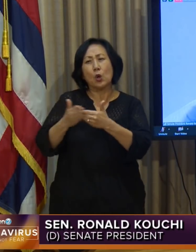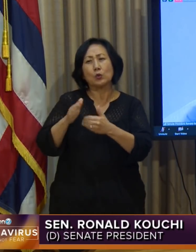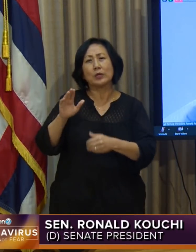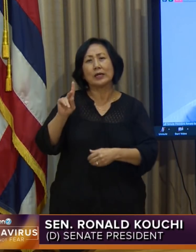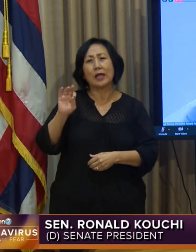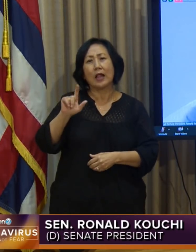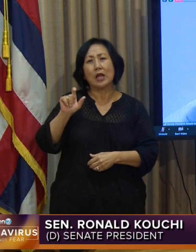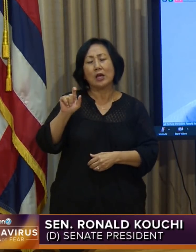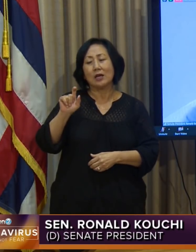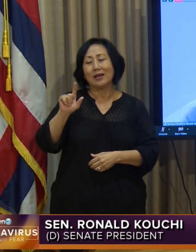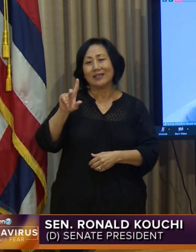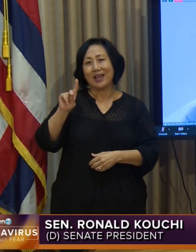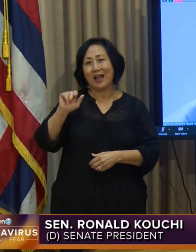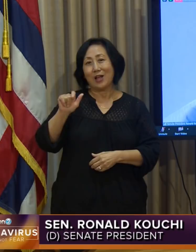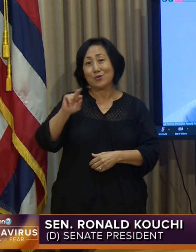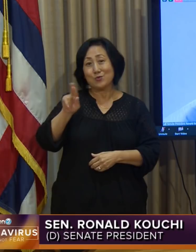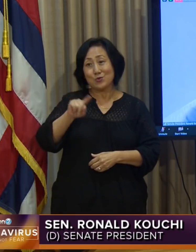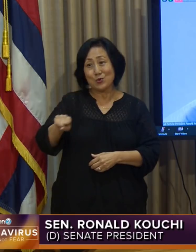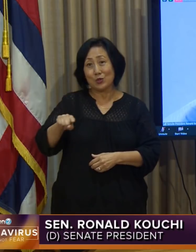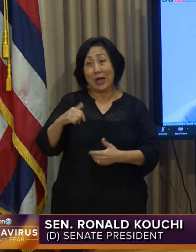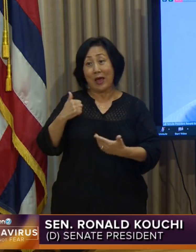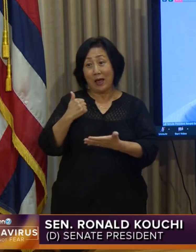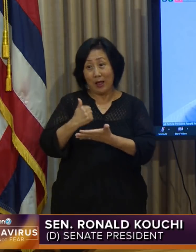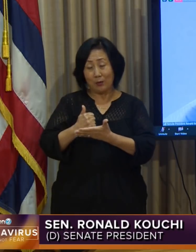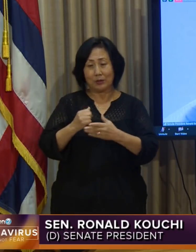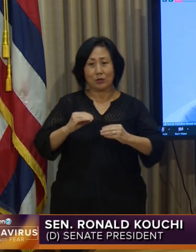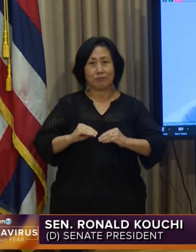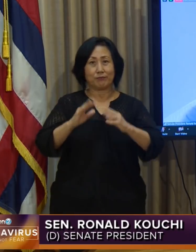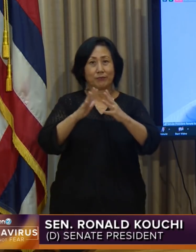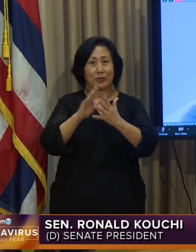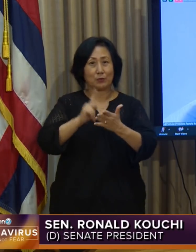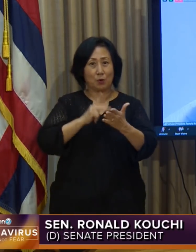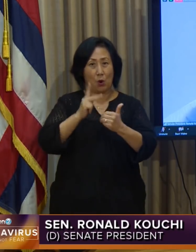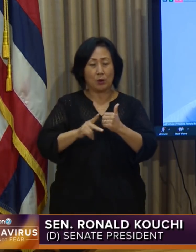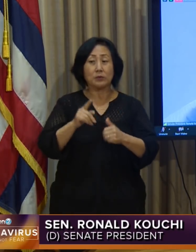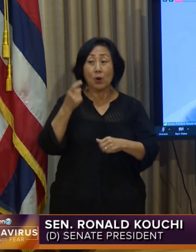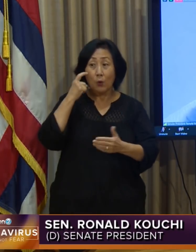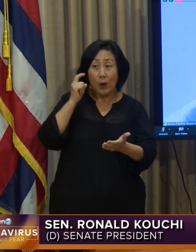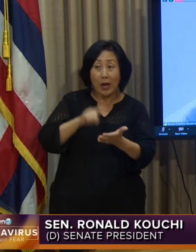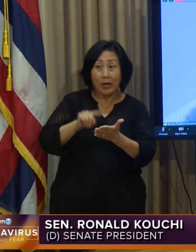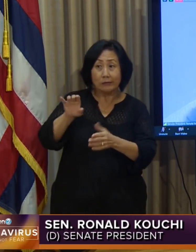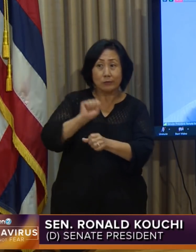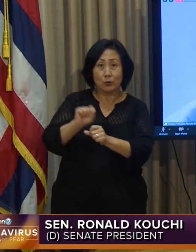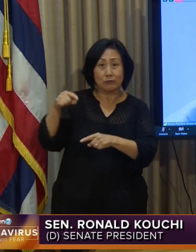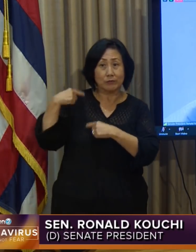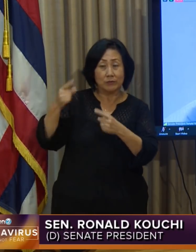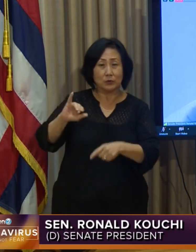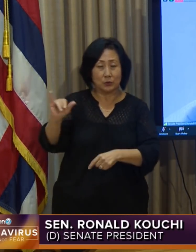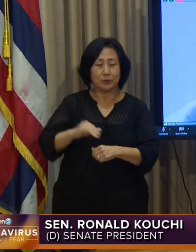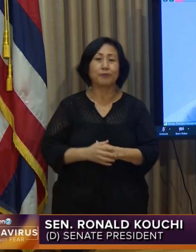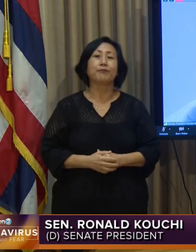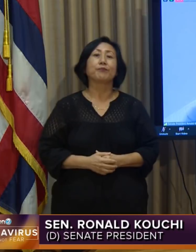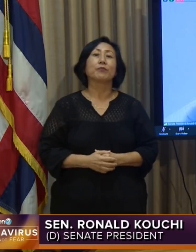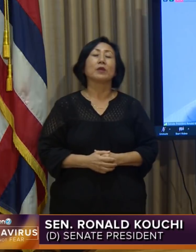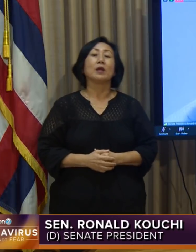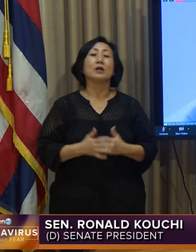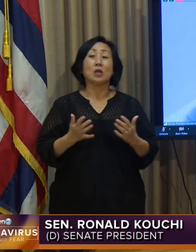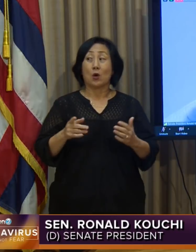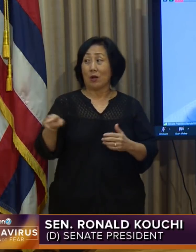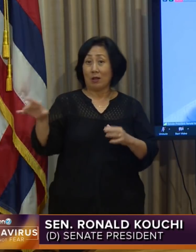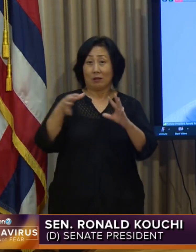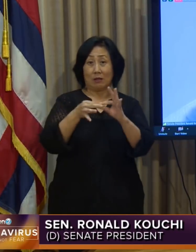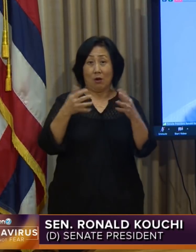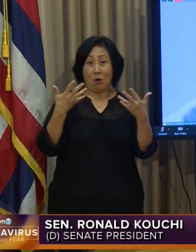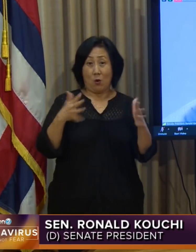trying to implement this program. So I want to acknowledge her efforts as well. As it's been